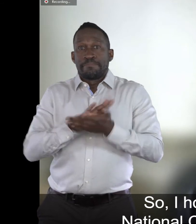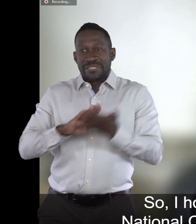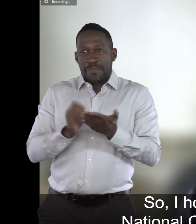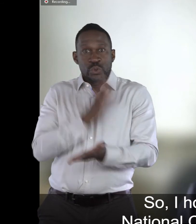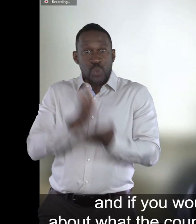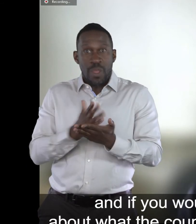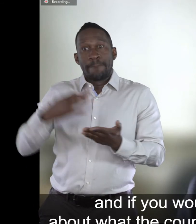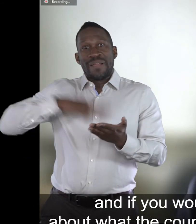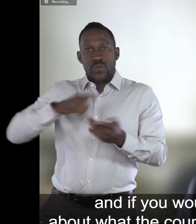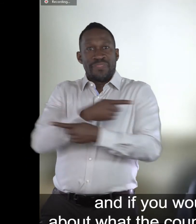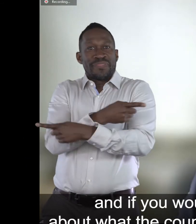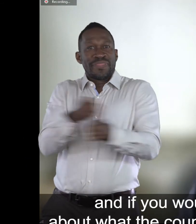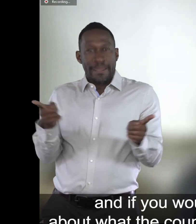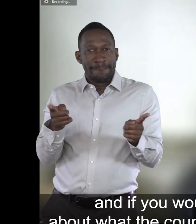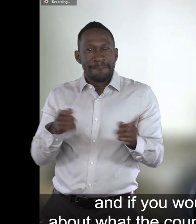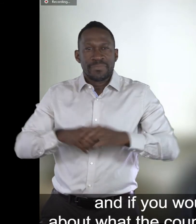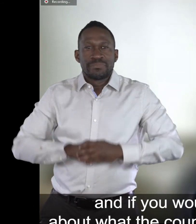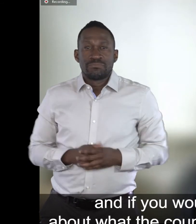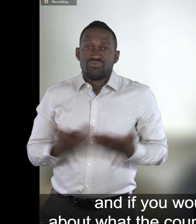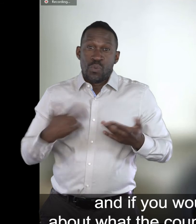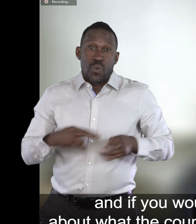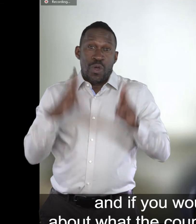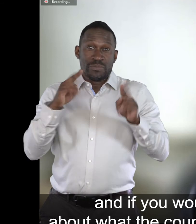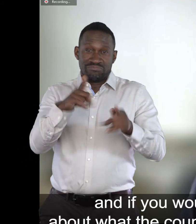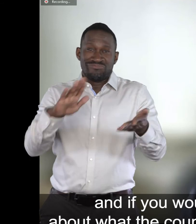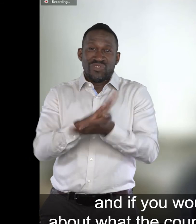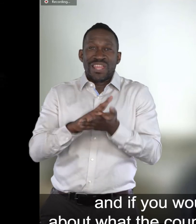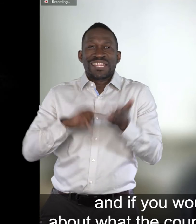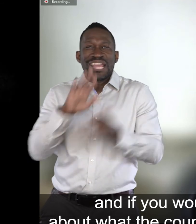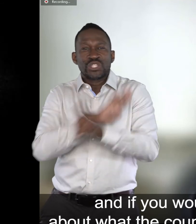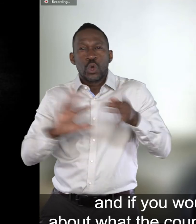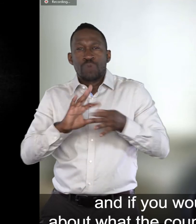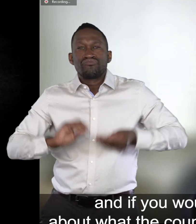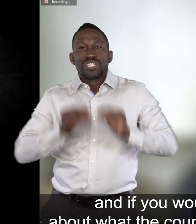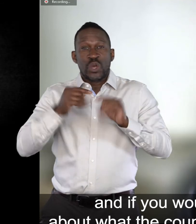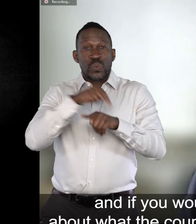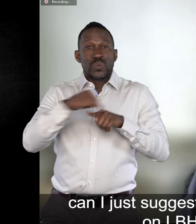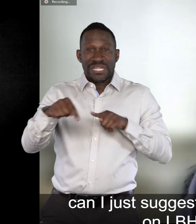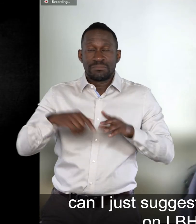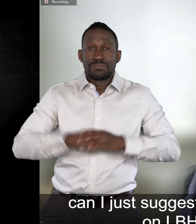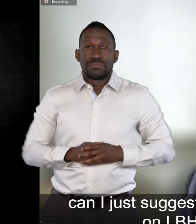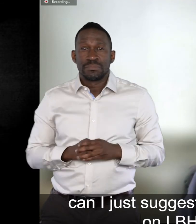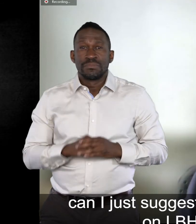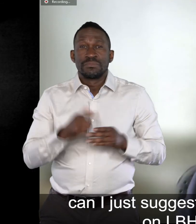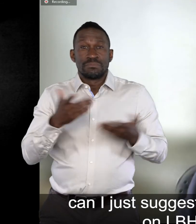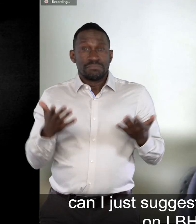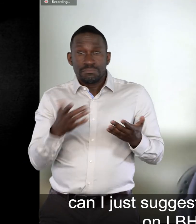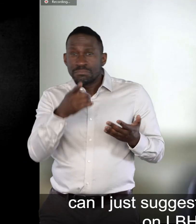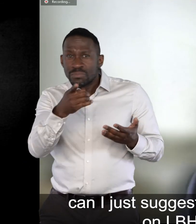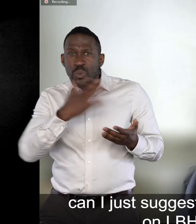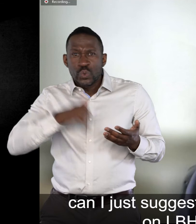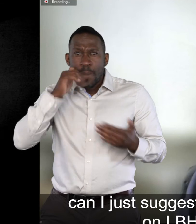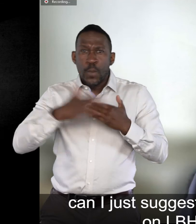Co-Production Week and if you'd like to find out more about what the council is doing on co-production can I just suggest you